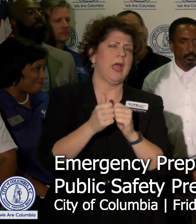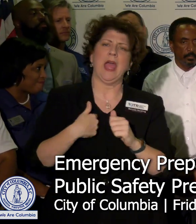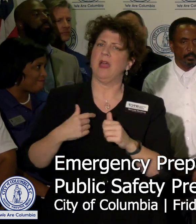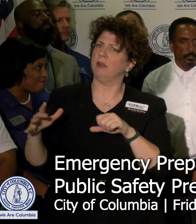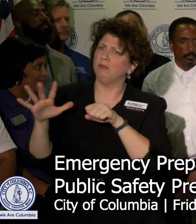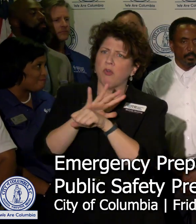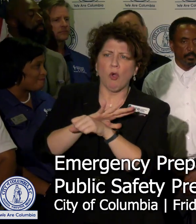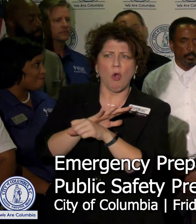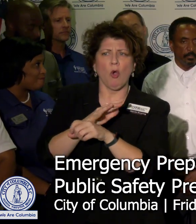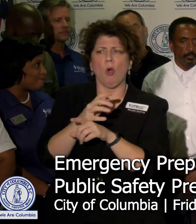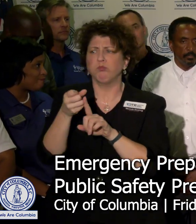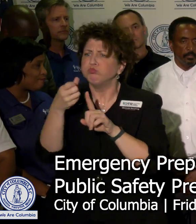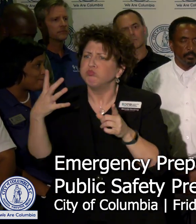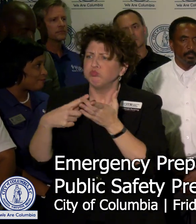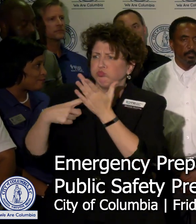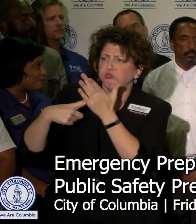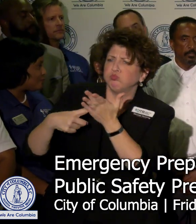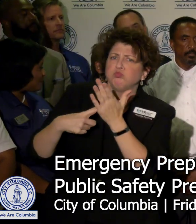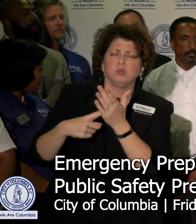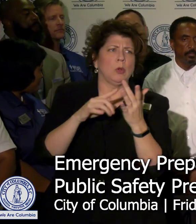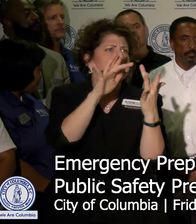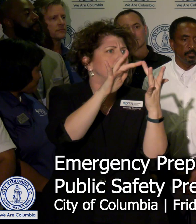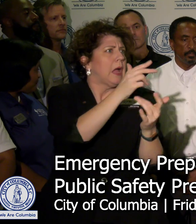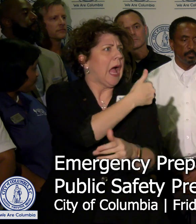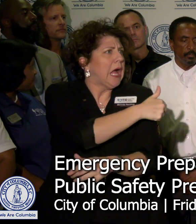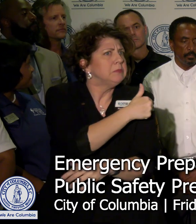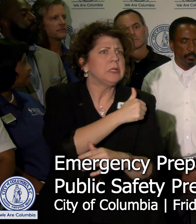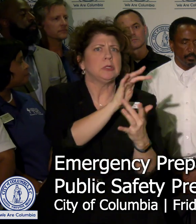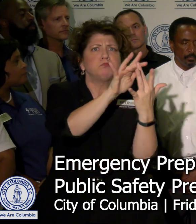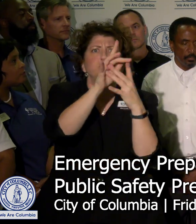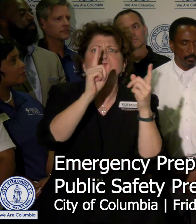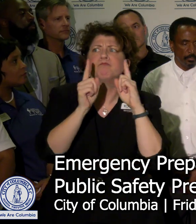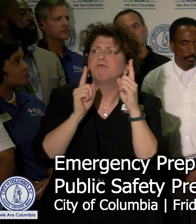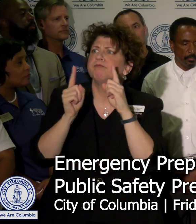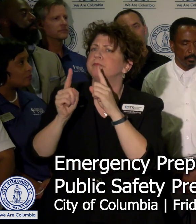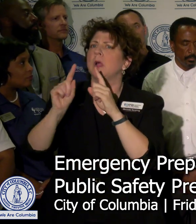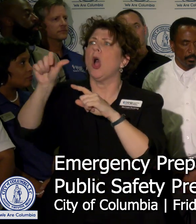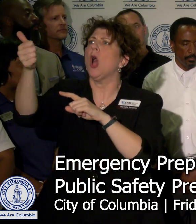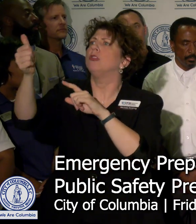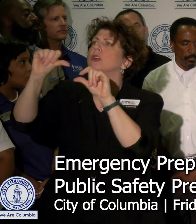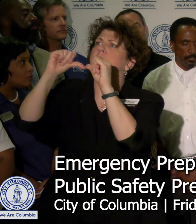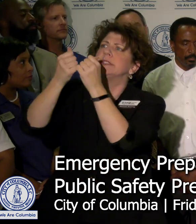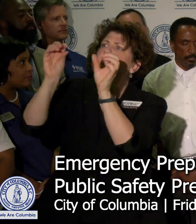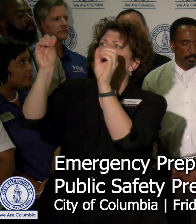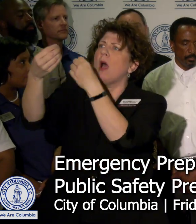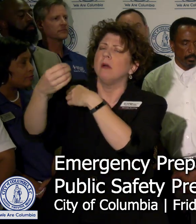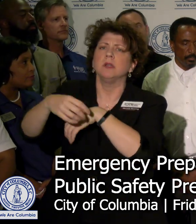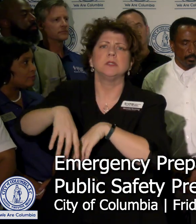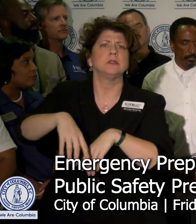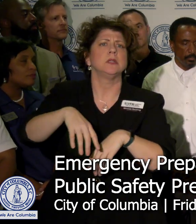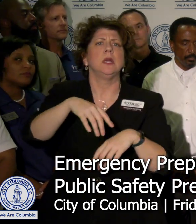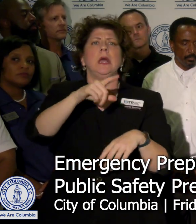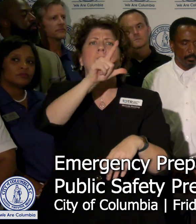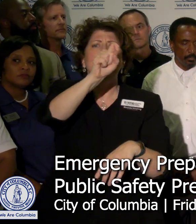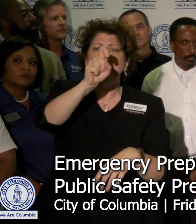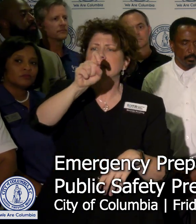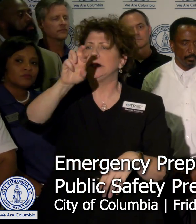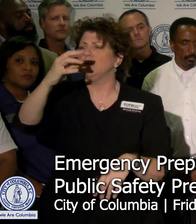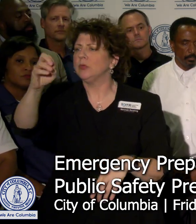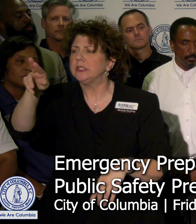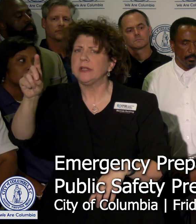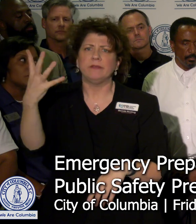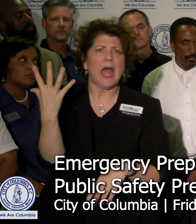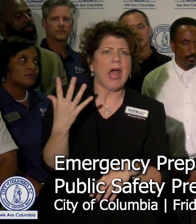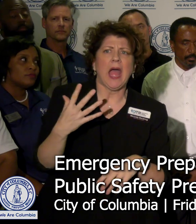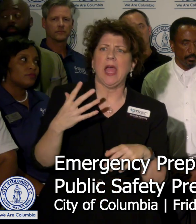conversations with the hospital systems, all of our other service providers, homeless service providers, obviously Lexington Richland 5 also looped into